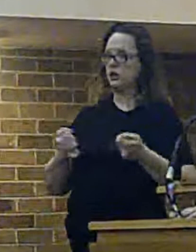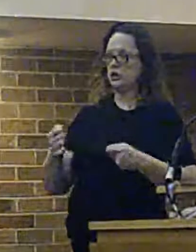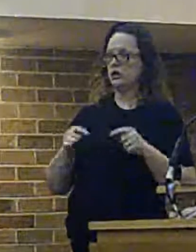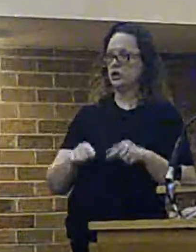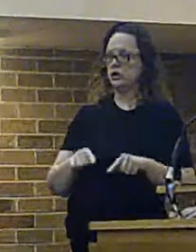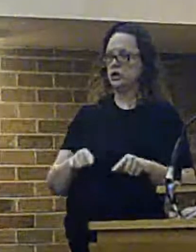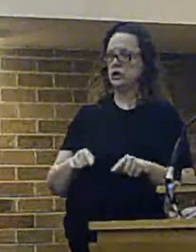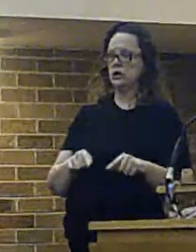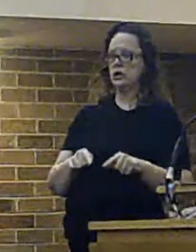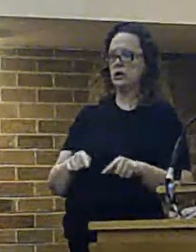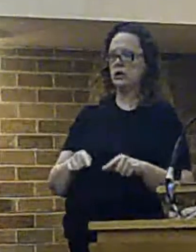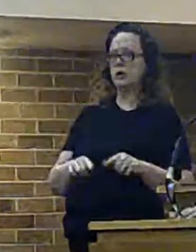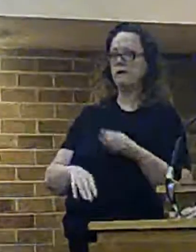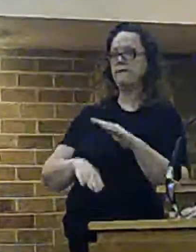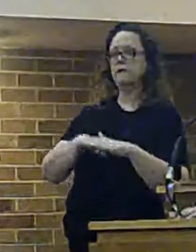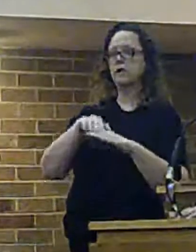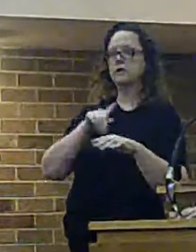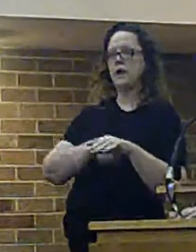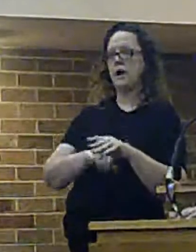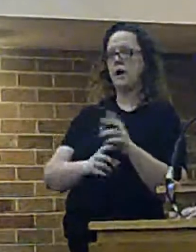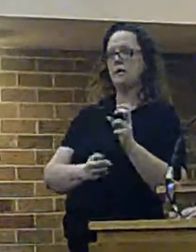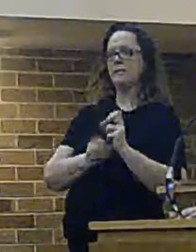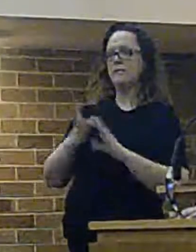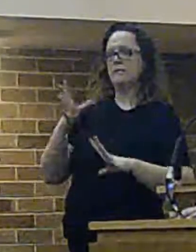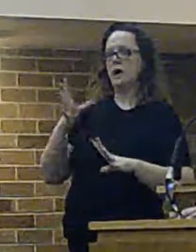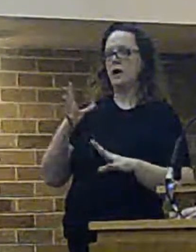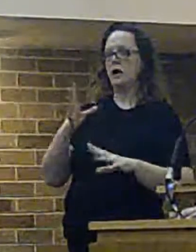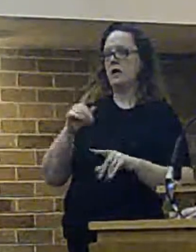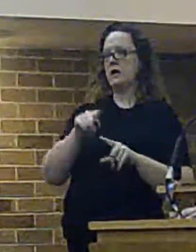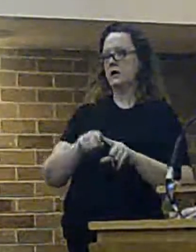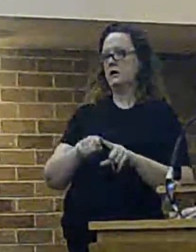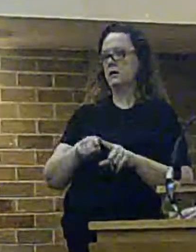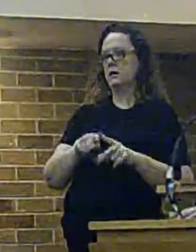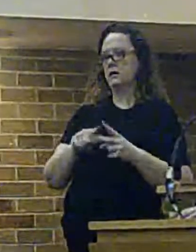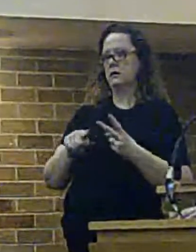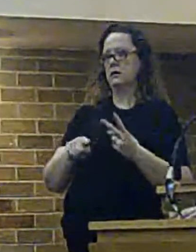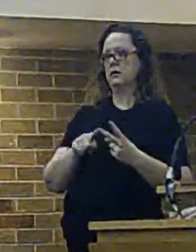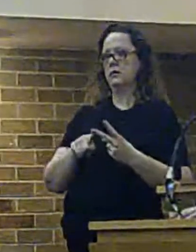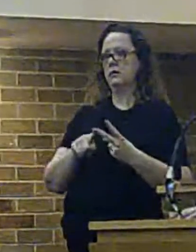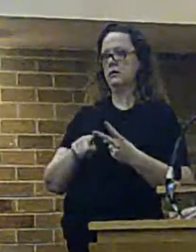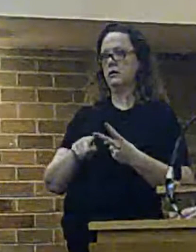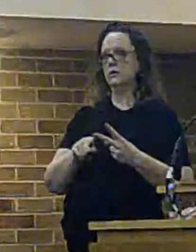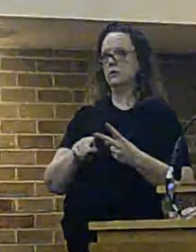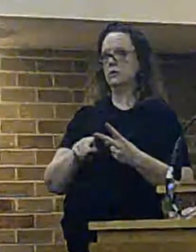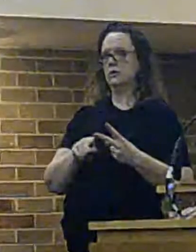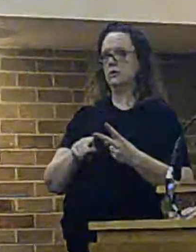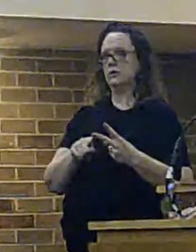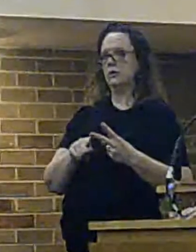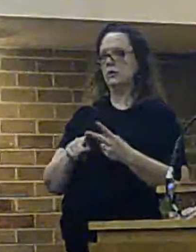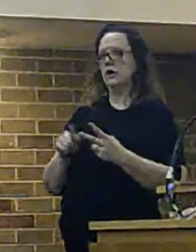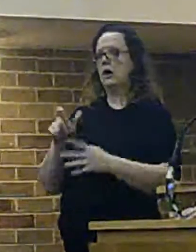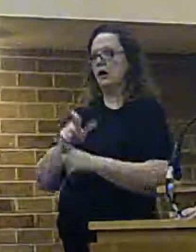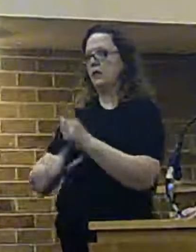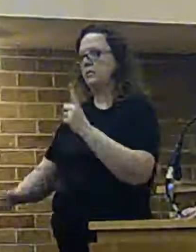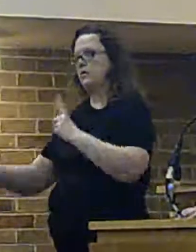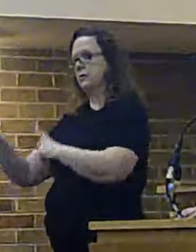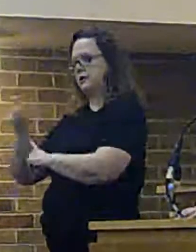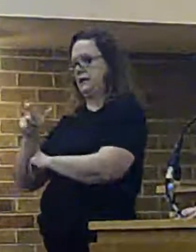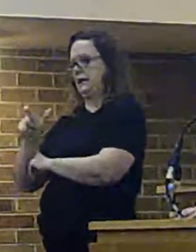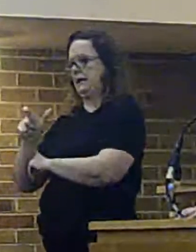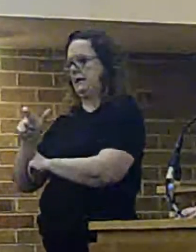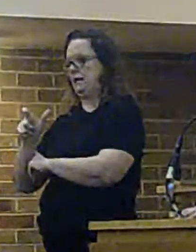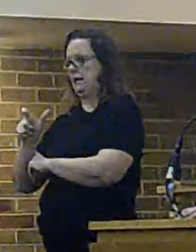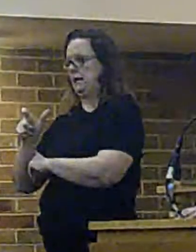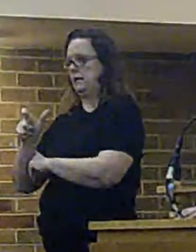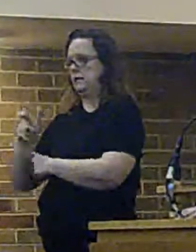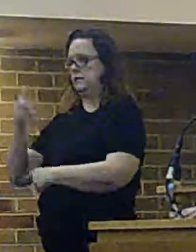That would be whole-time firefighters then on a whole-time pump, rather than the community retained alternative I